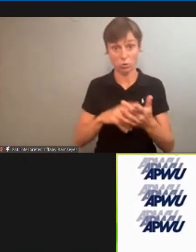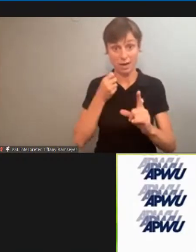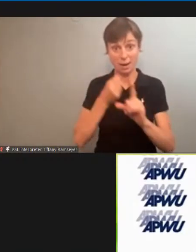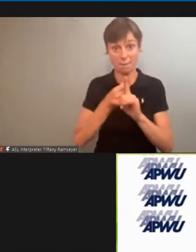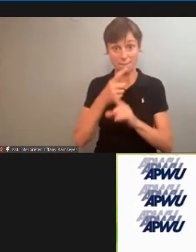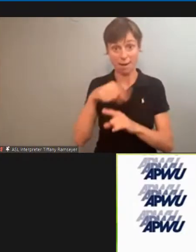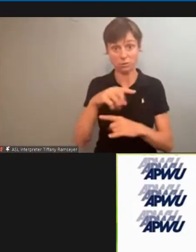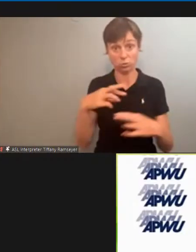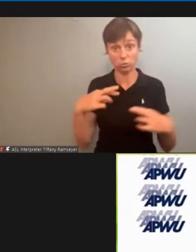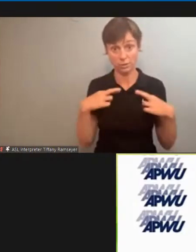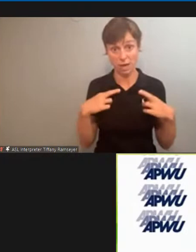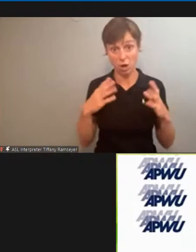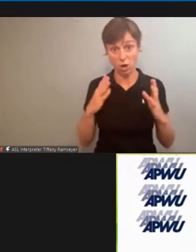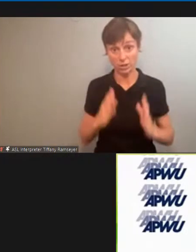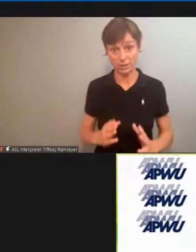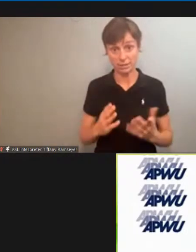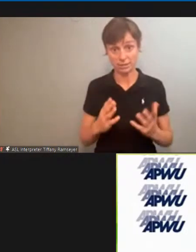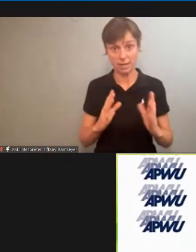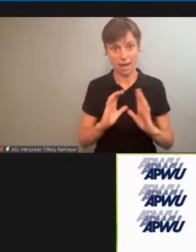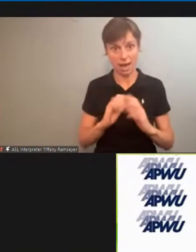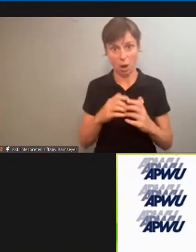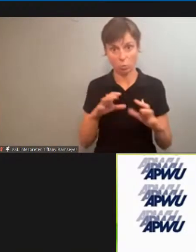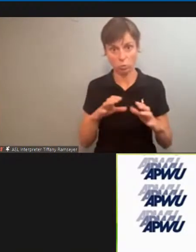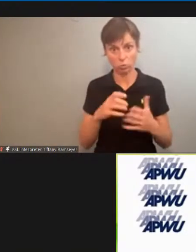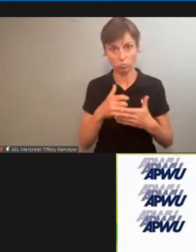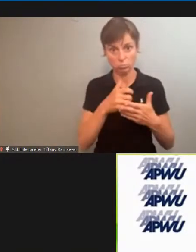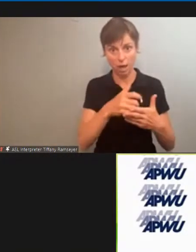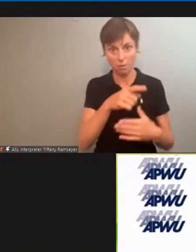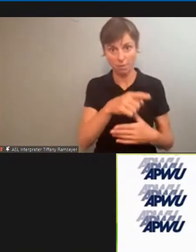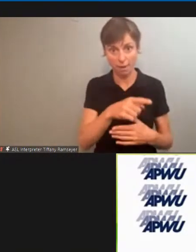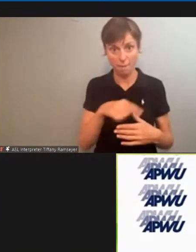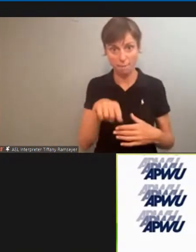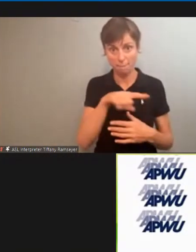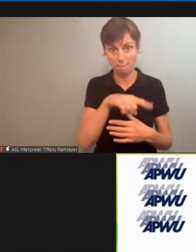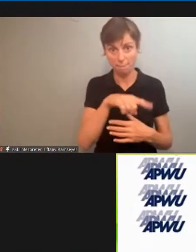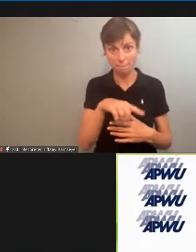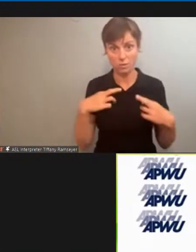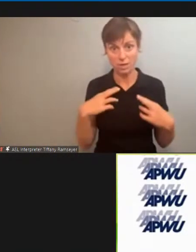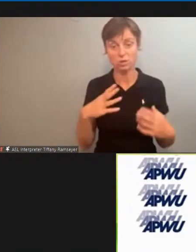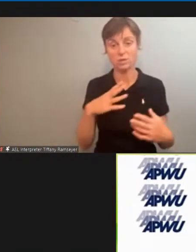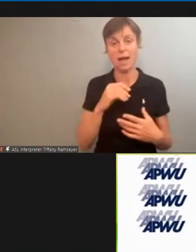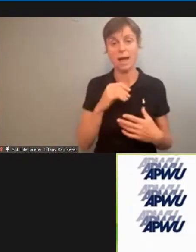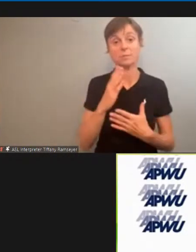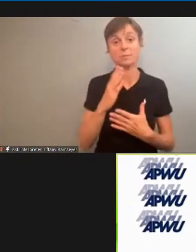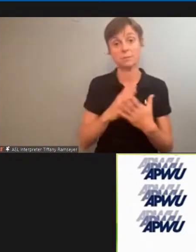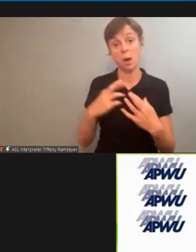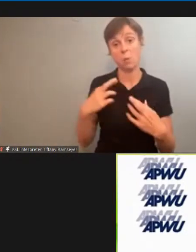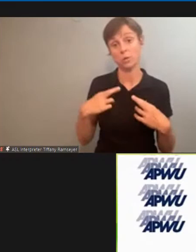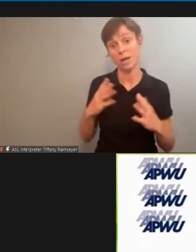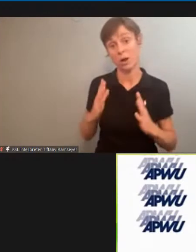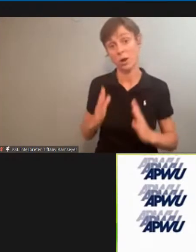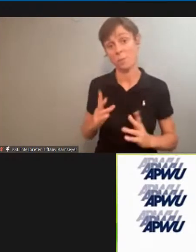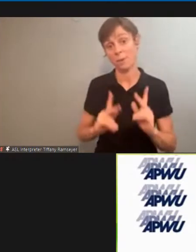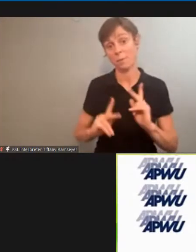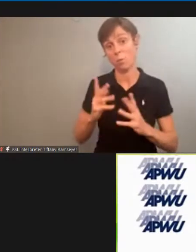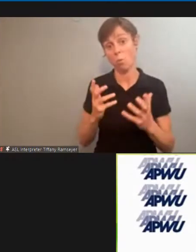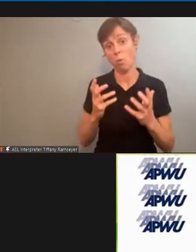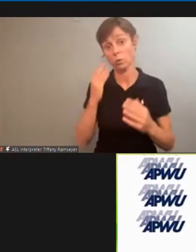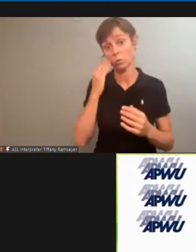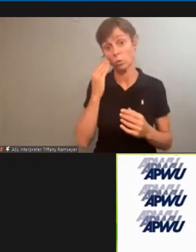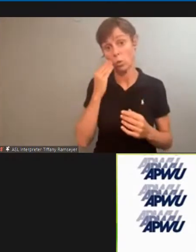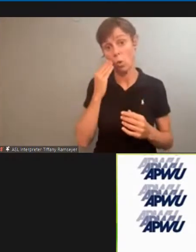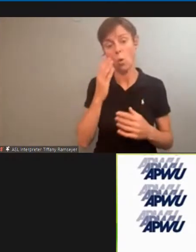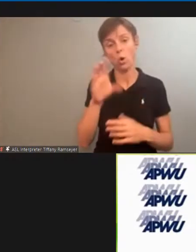and what were we doing about them. We also had a question from retirees who wanted to know the